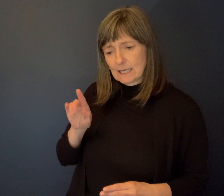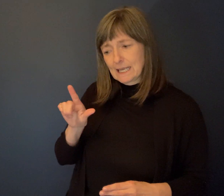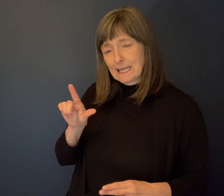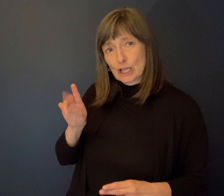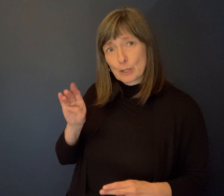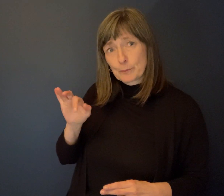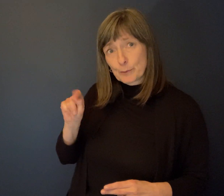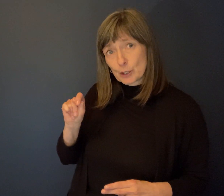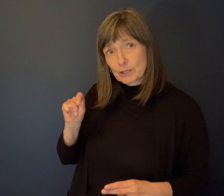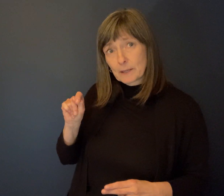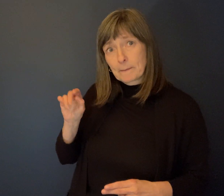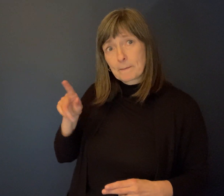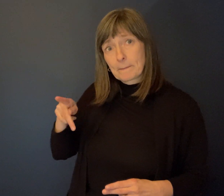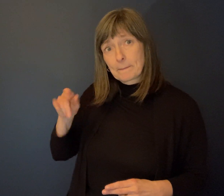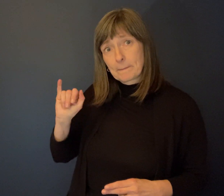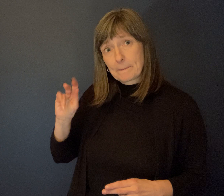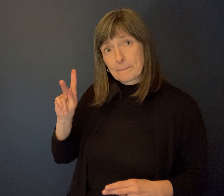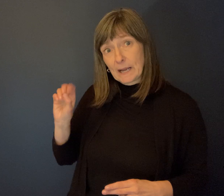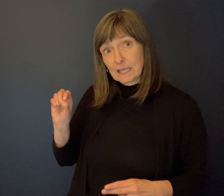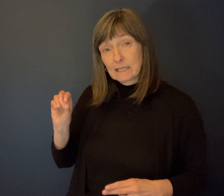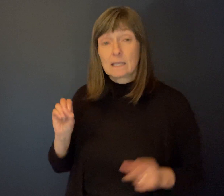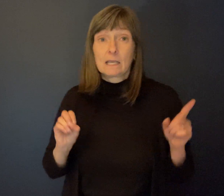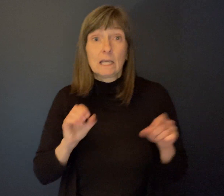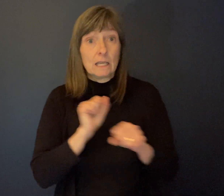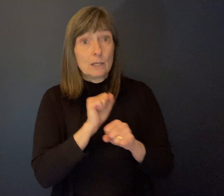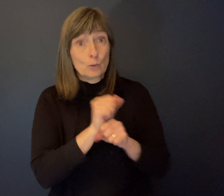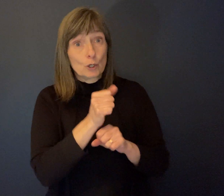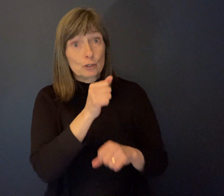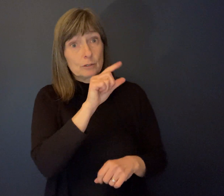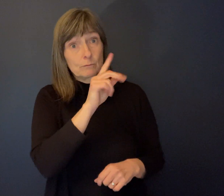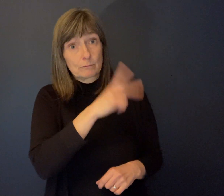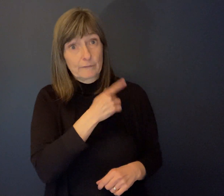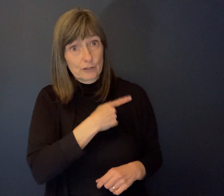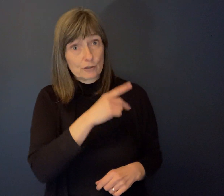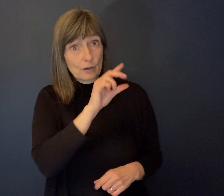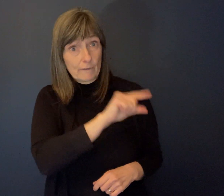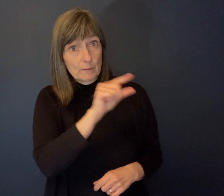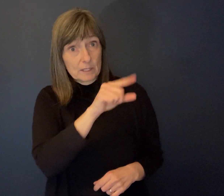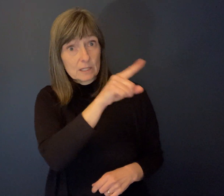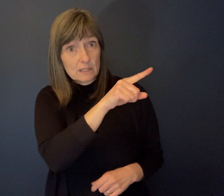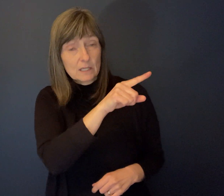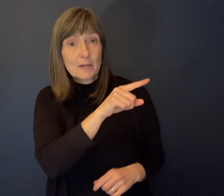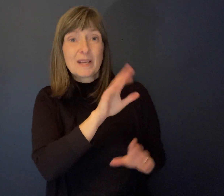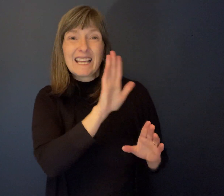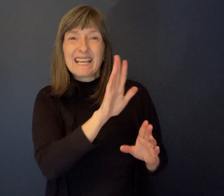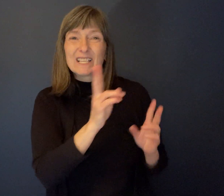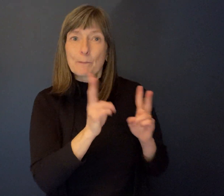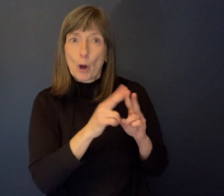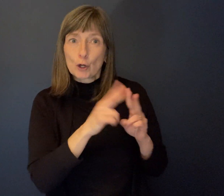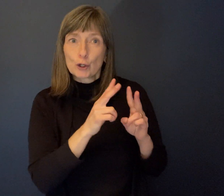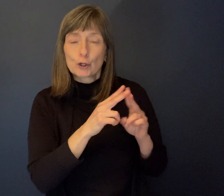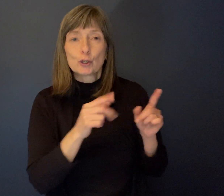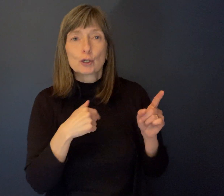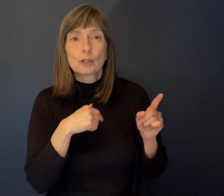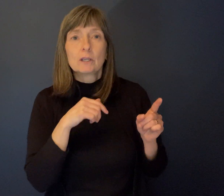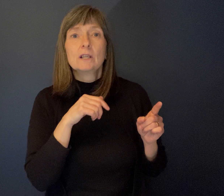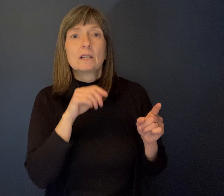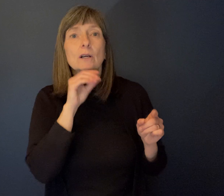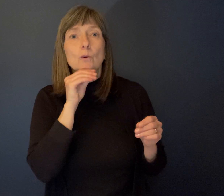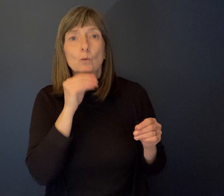actually, he was a gentleman that worked within the provincial government, but, uh, his partner was a woman with a disability and he, uh, he was